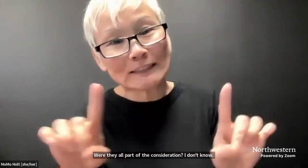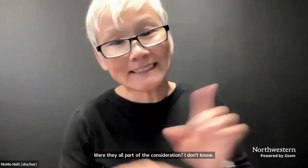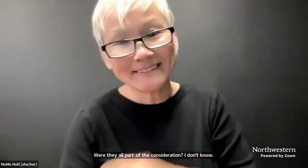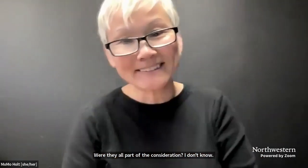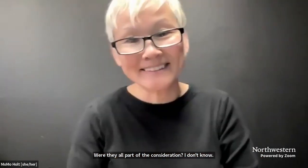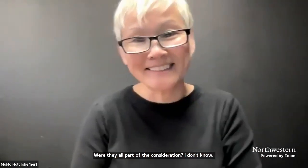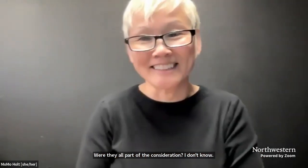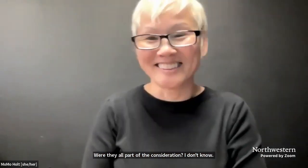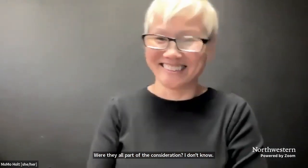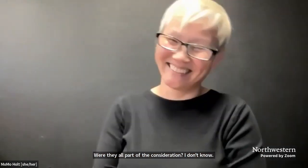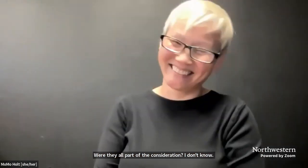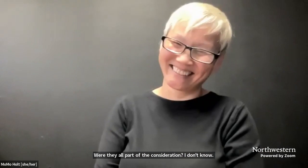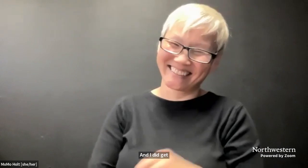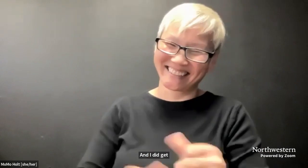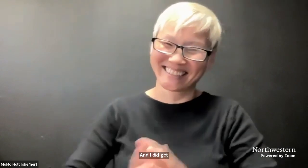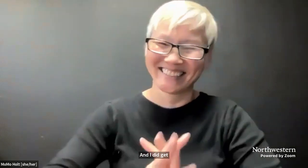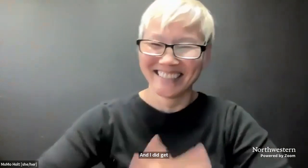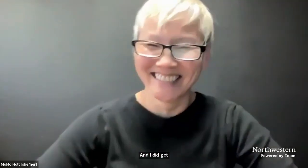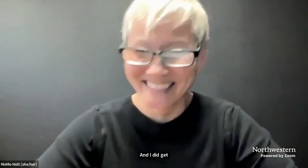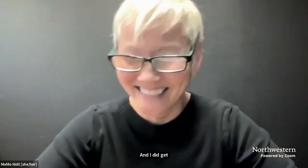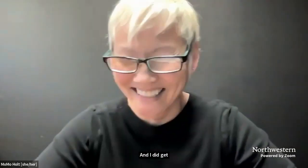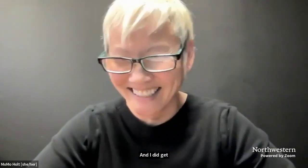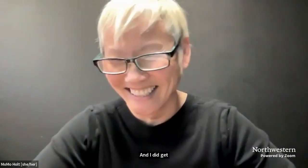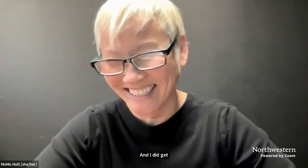And I did get my MFA degree.